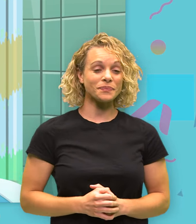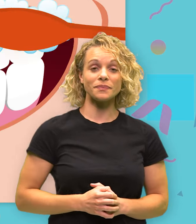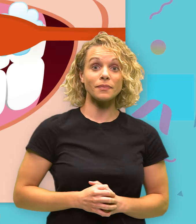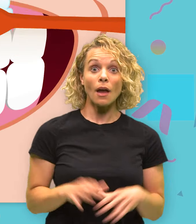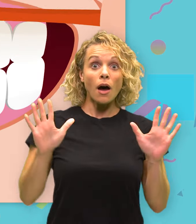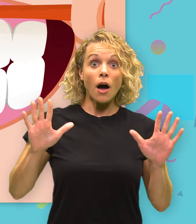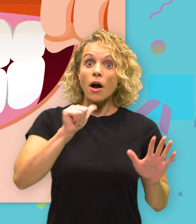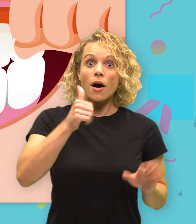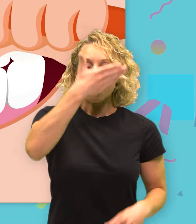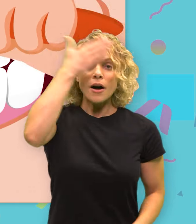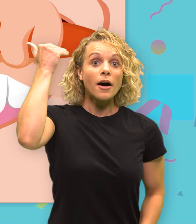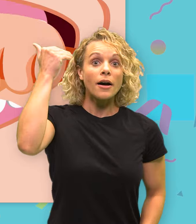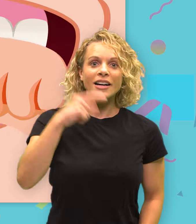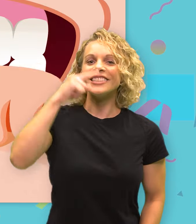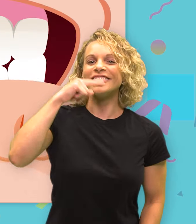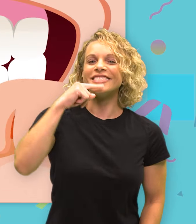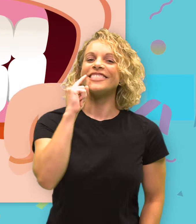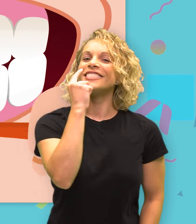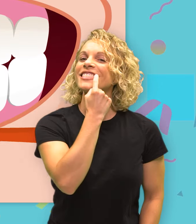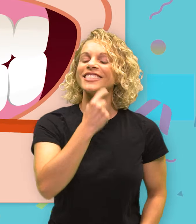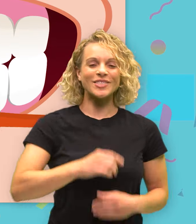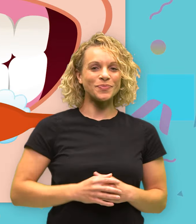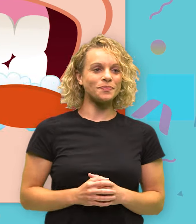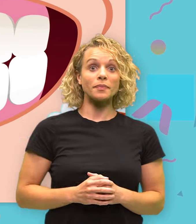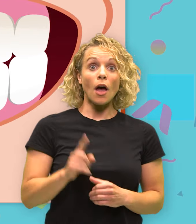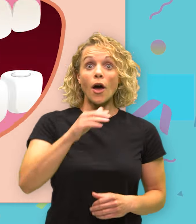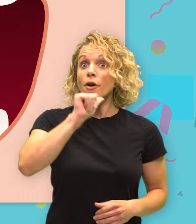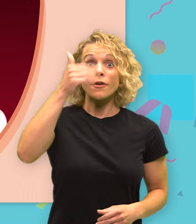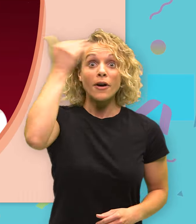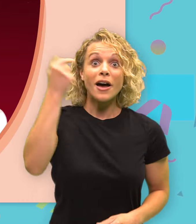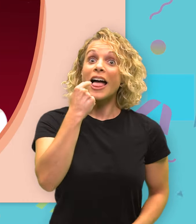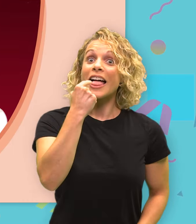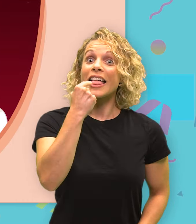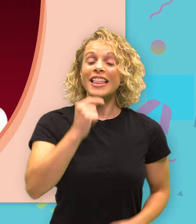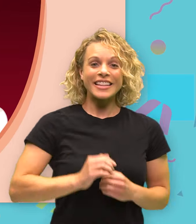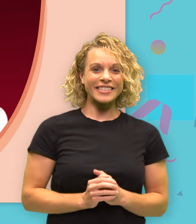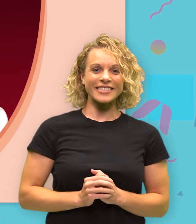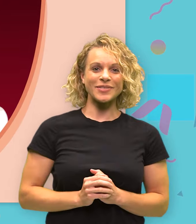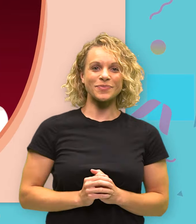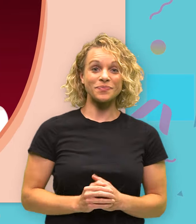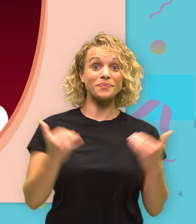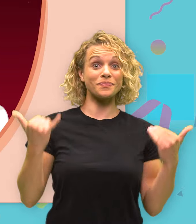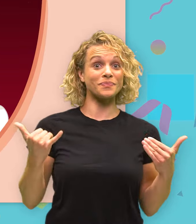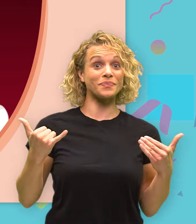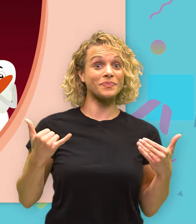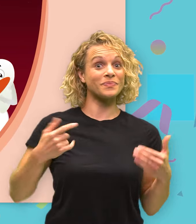Oh, don't forget to brush your nose. And don't forget your tongue. Now we